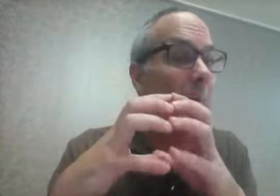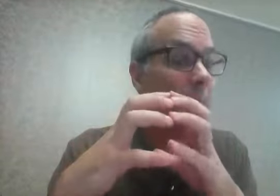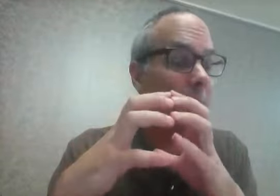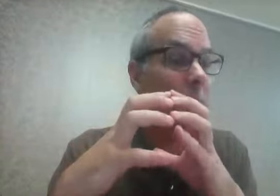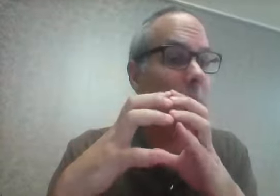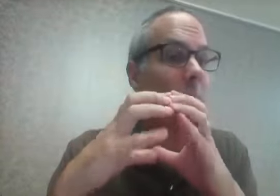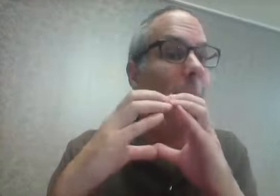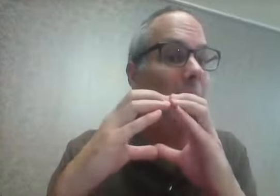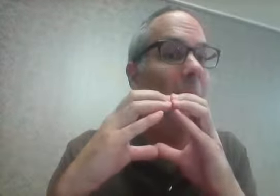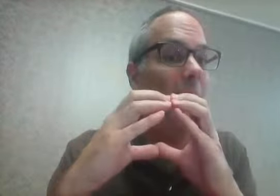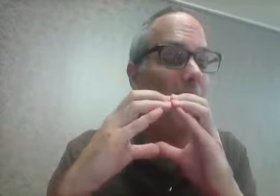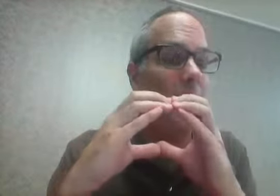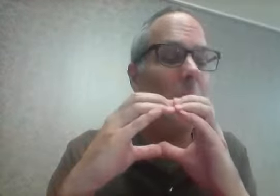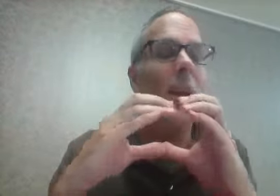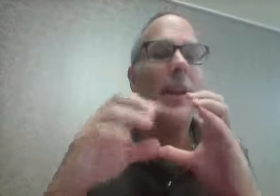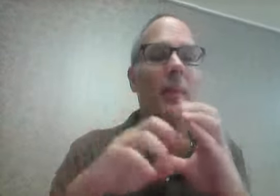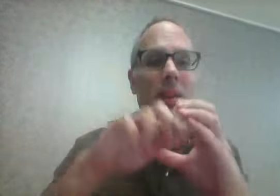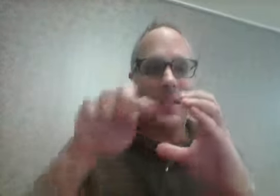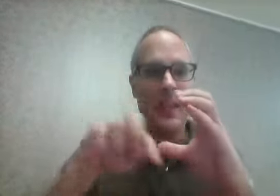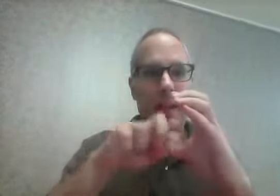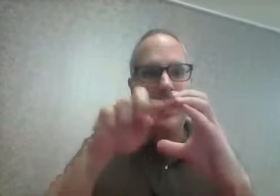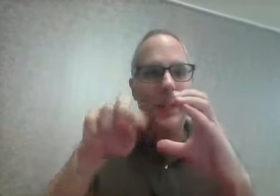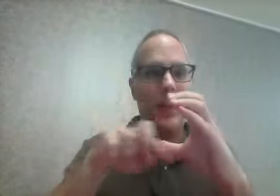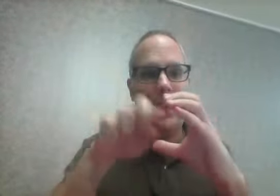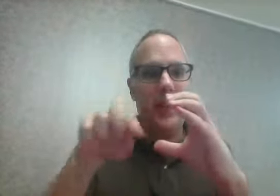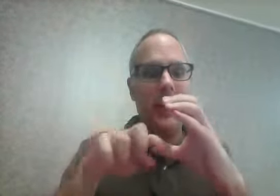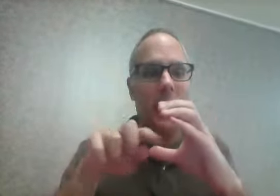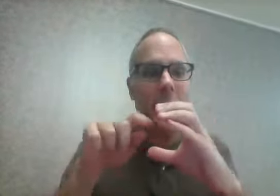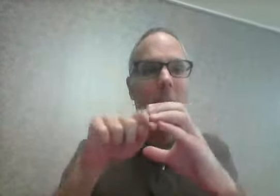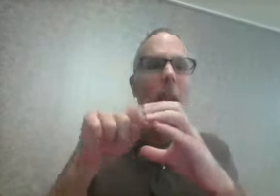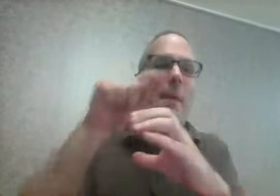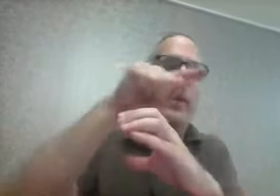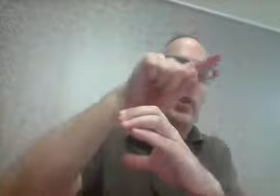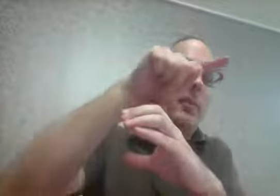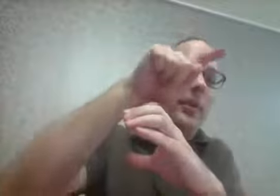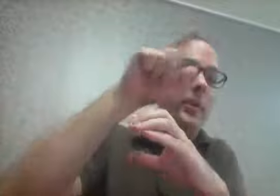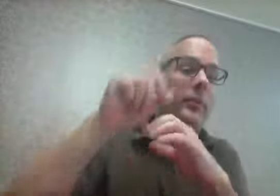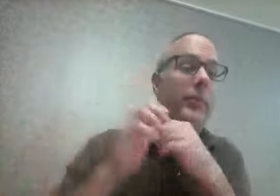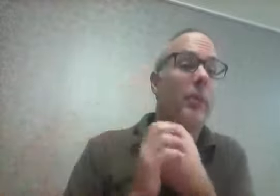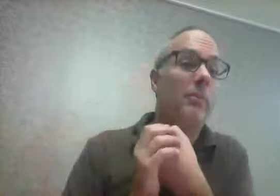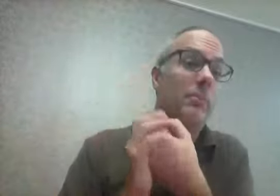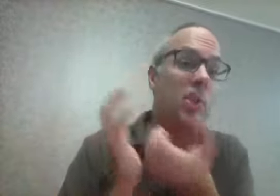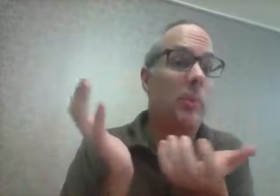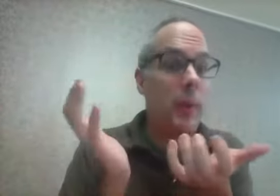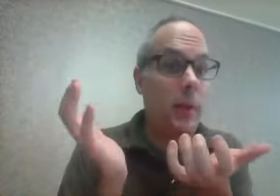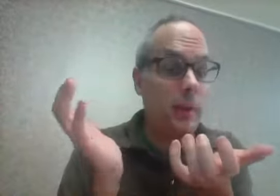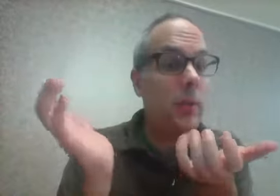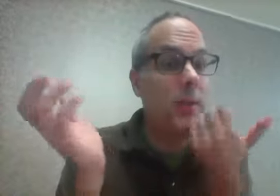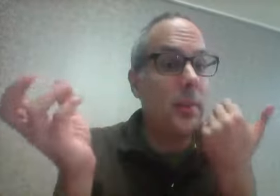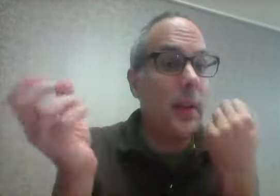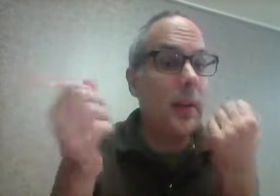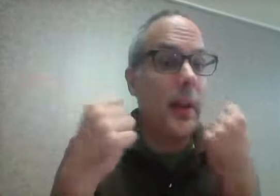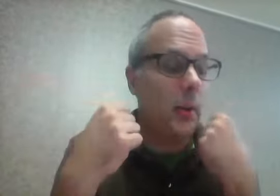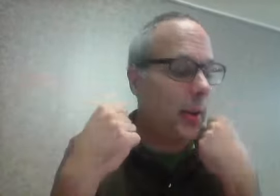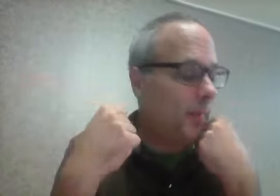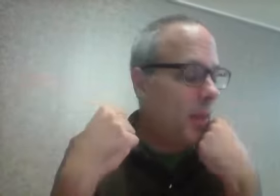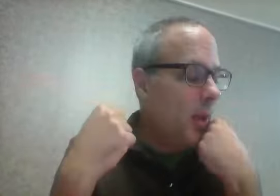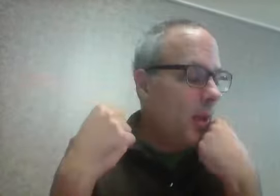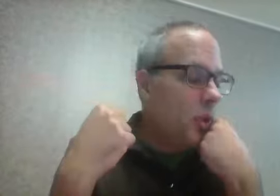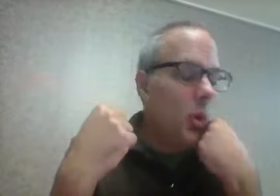my grandmother. It means Italy, Italy, Italy and my grandmother from Germany or something like that. OK, so